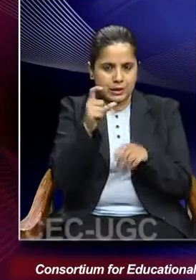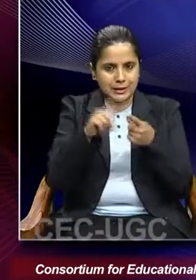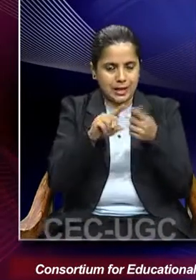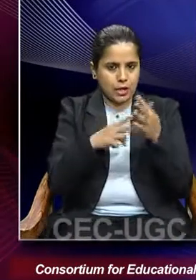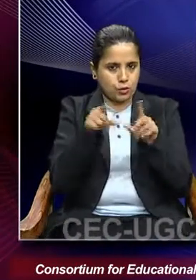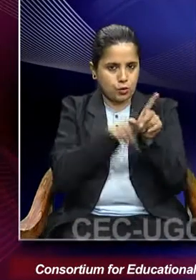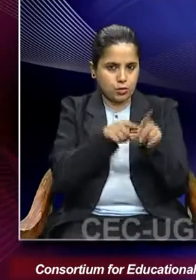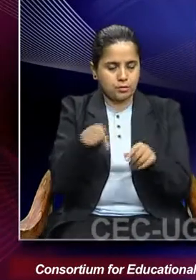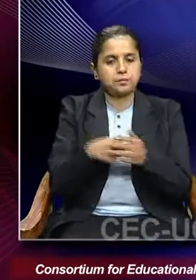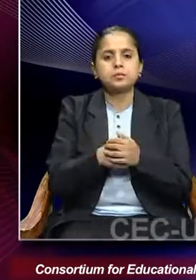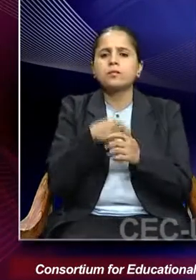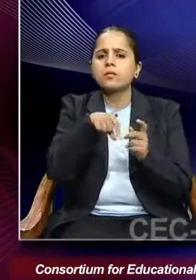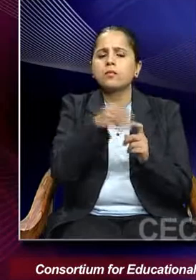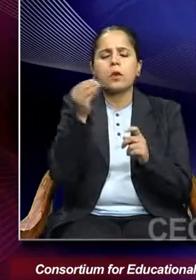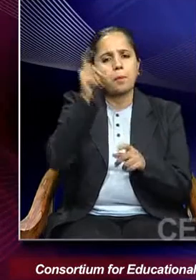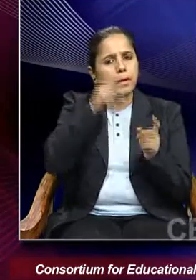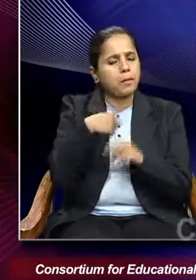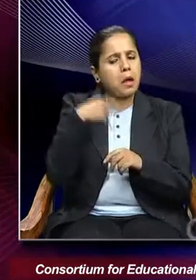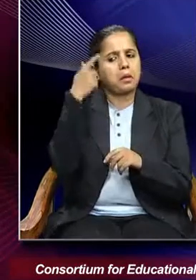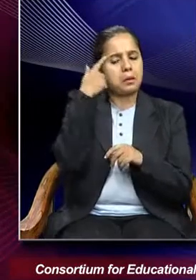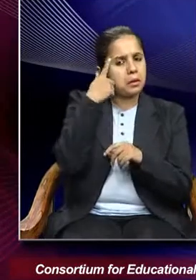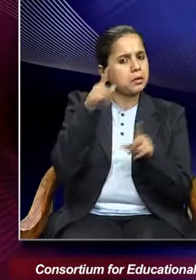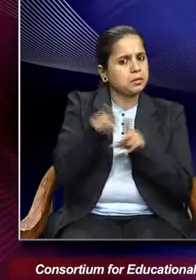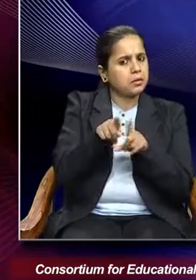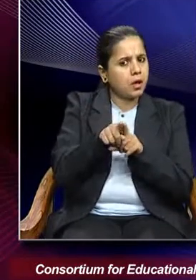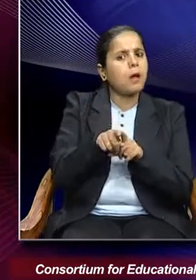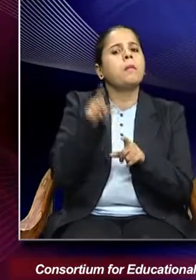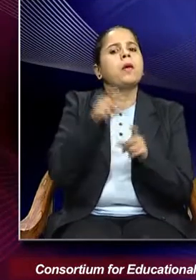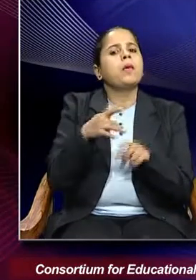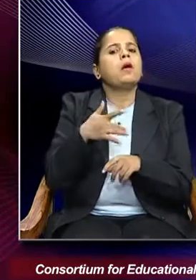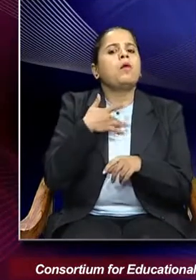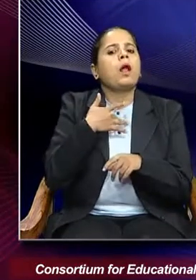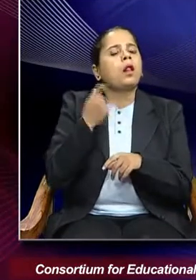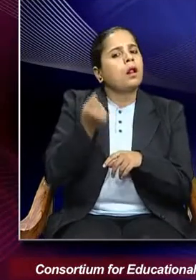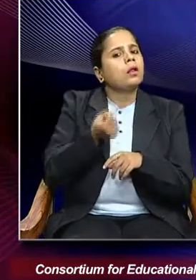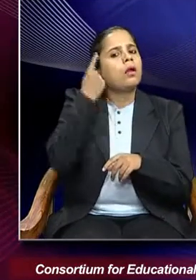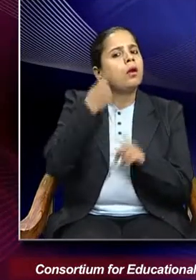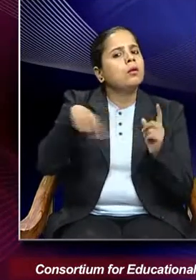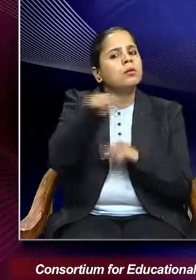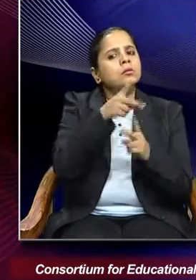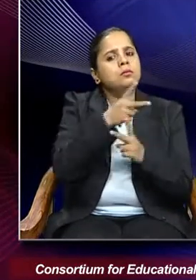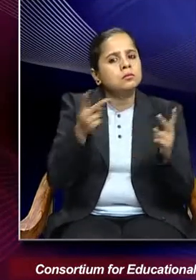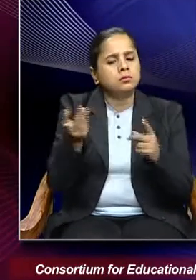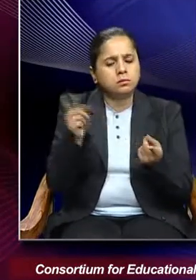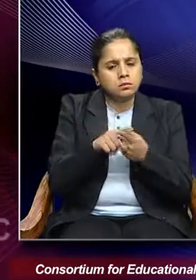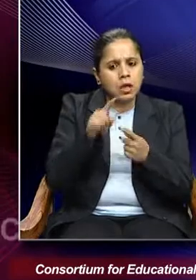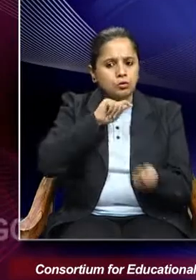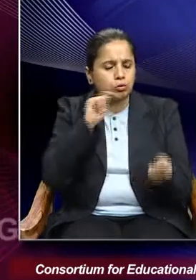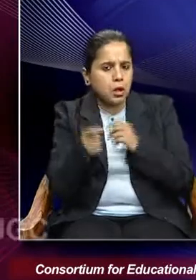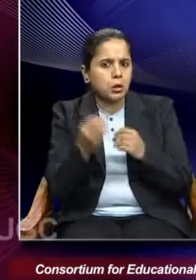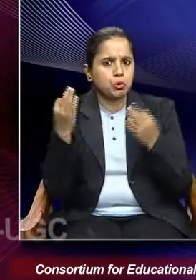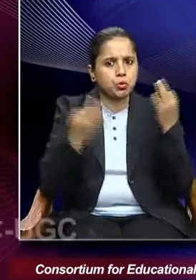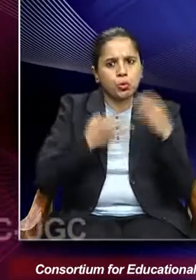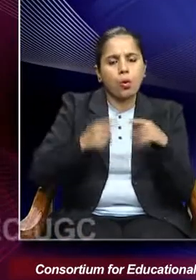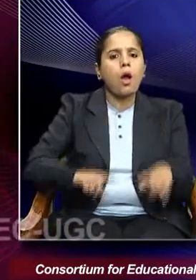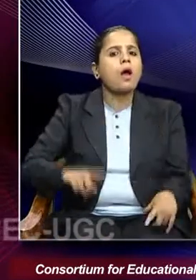kind of a depiction that takes into consideration several twists and turns in the